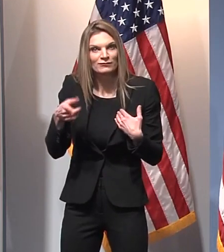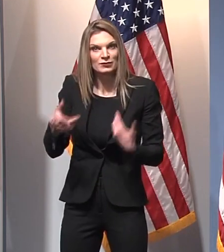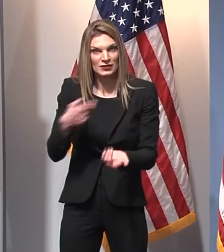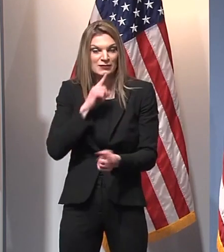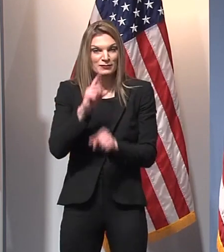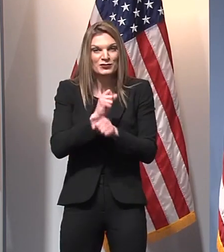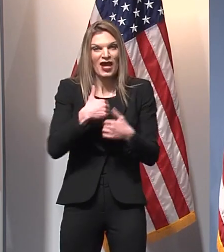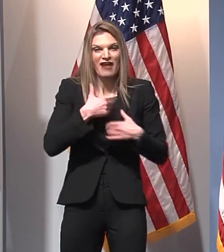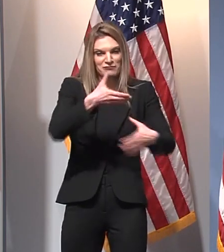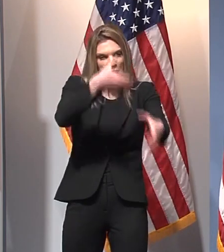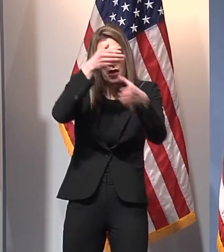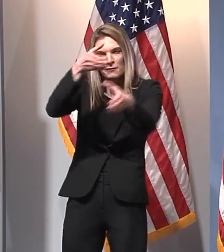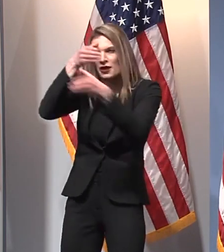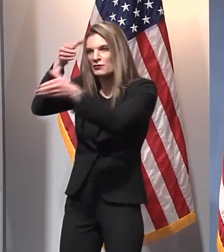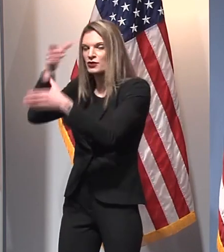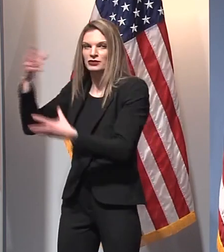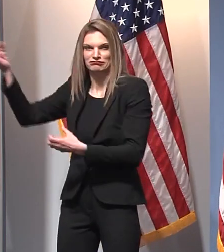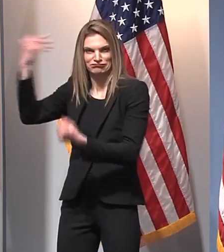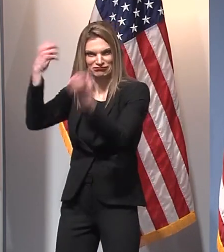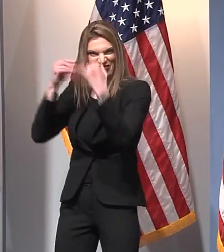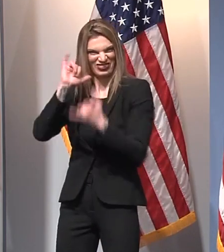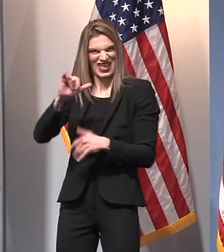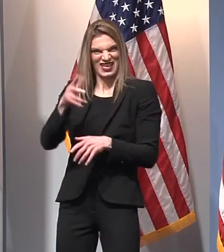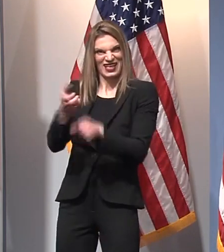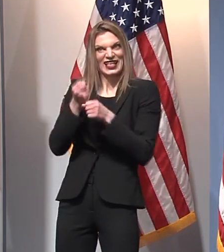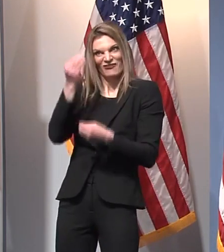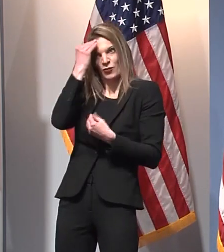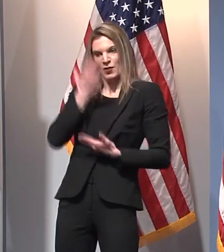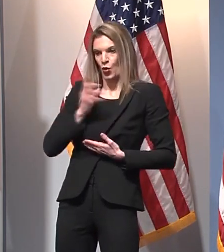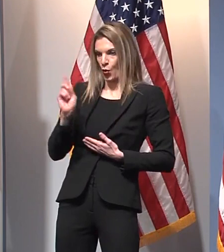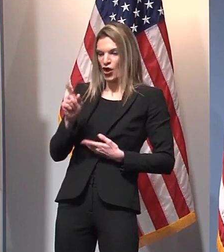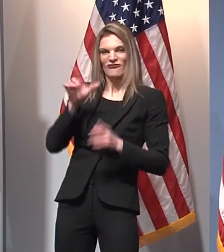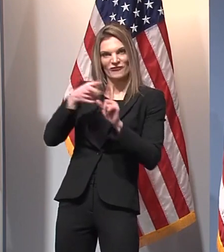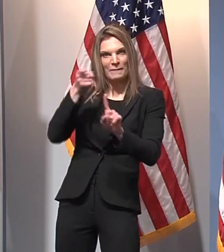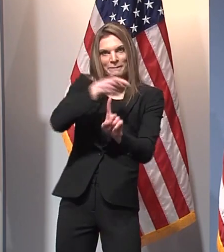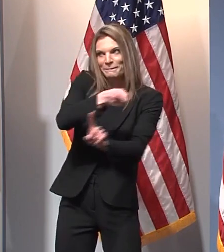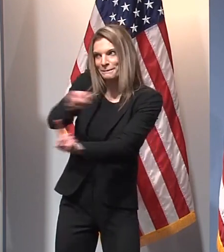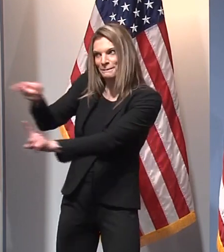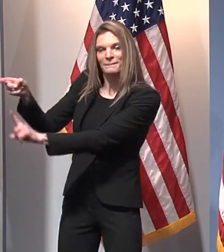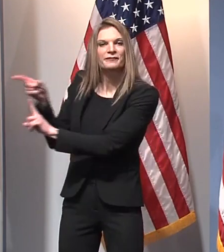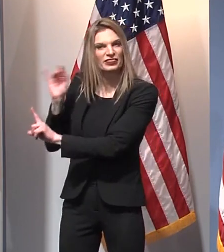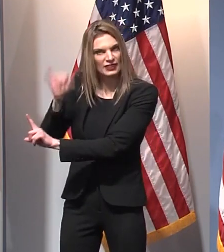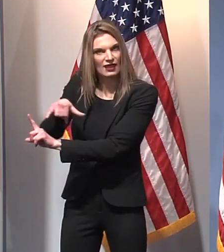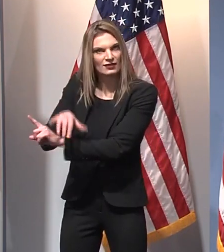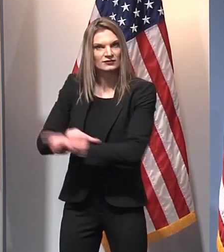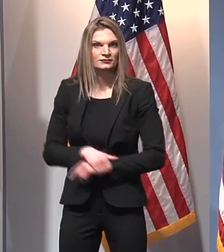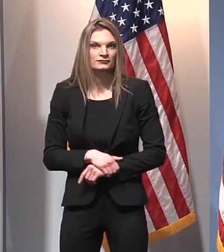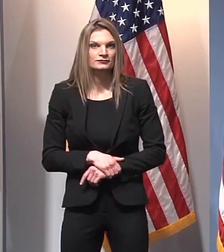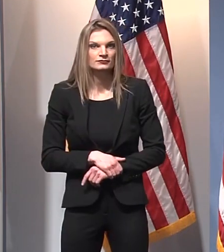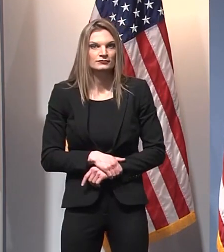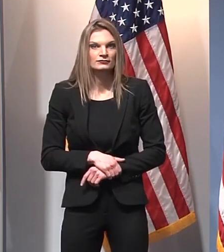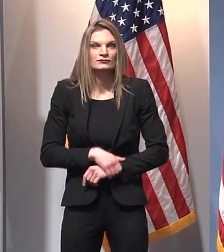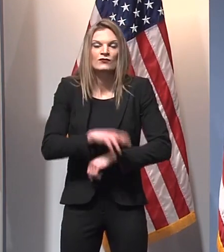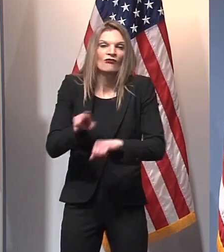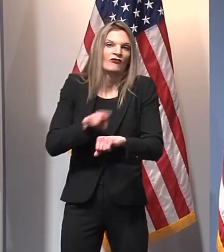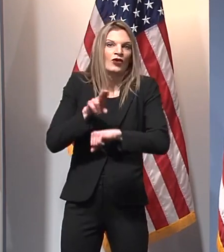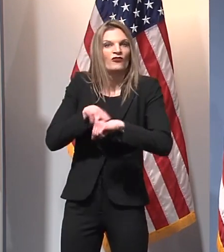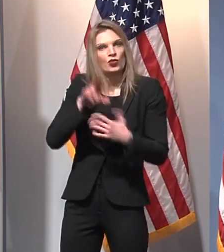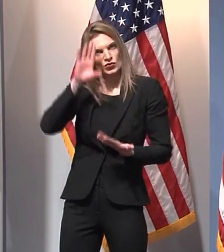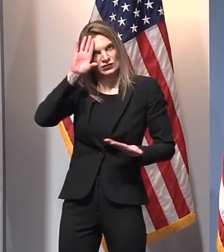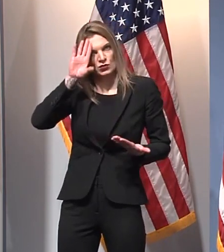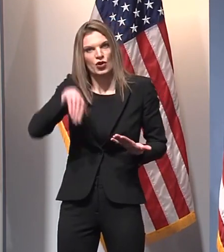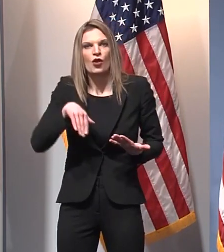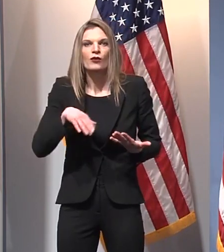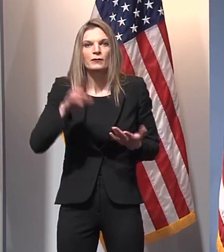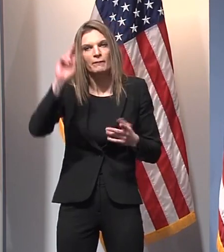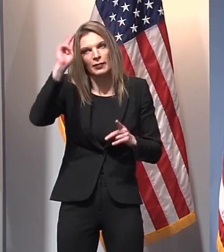the best brains there are. We've been staying focused on the science. There certainly are perspectives that I think are important,